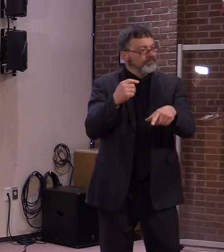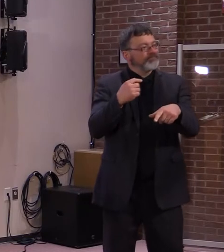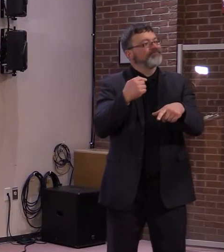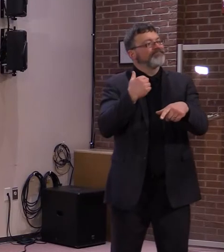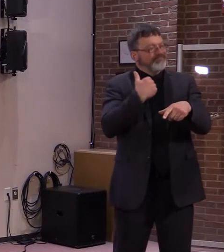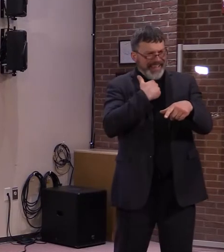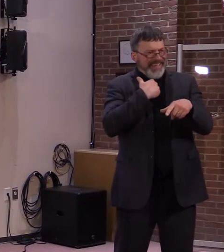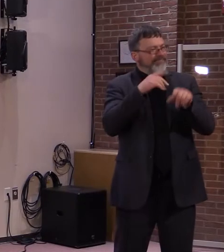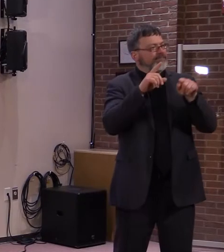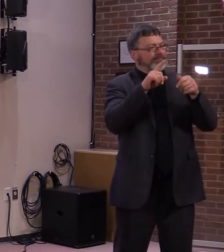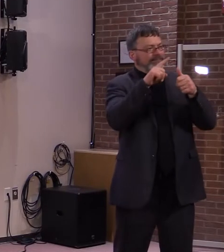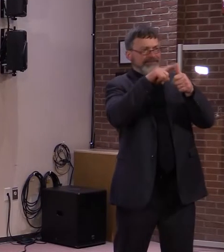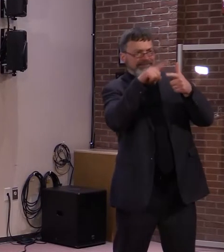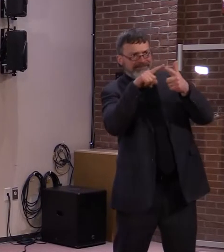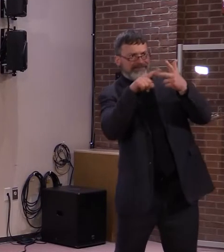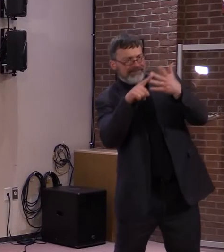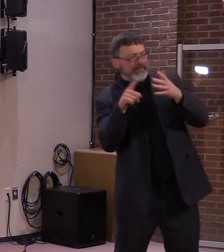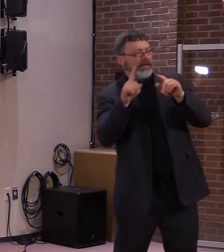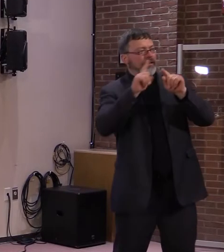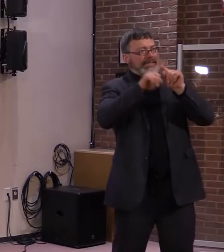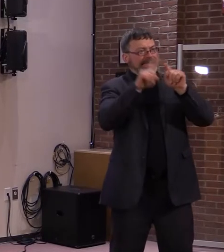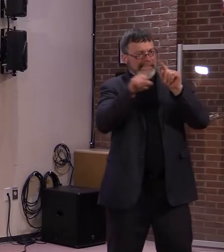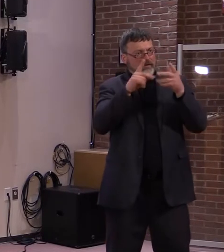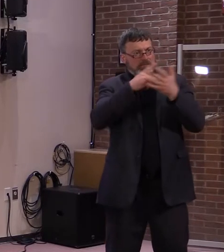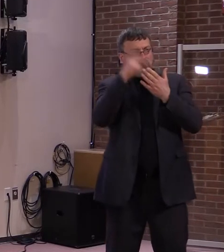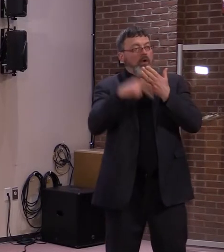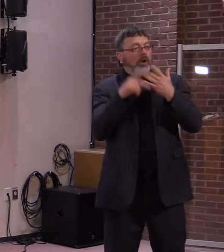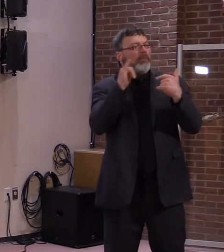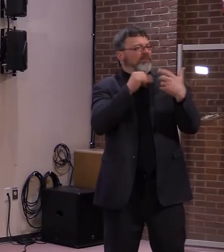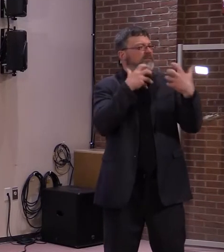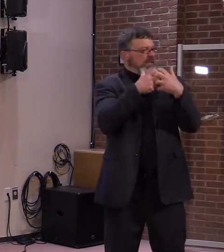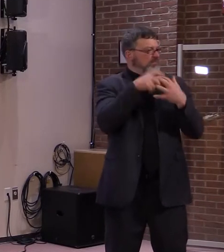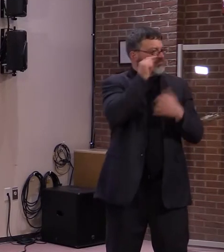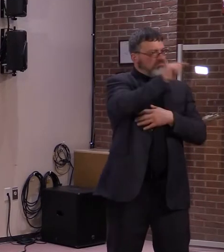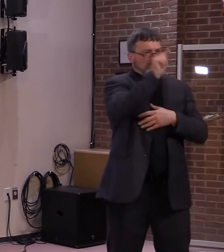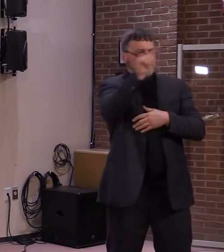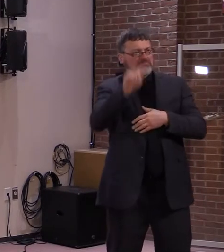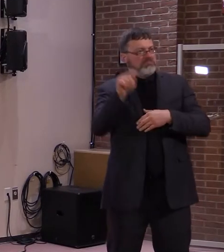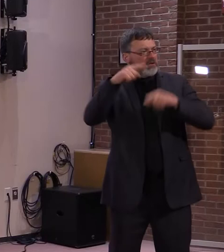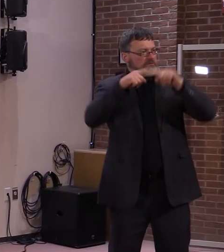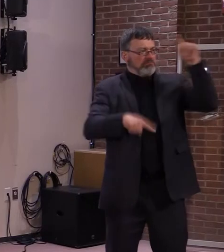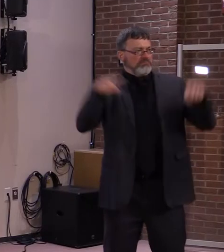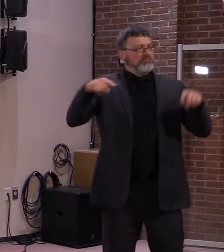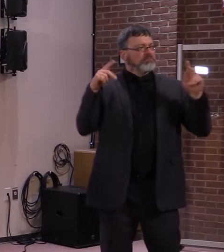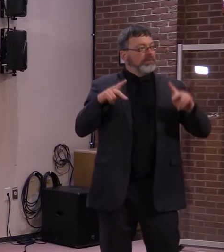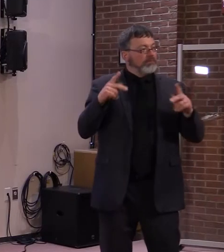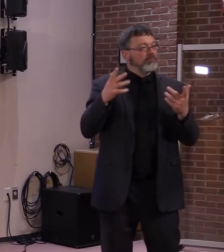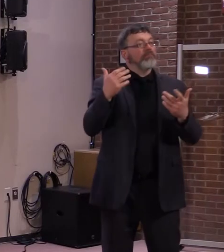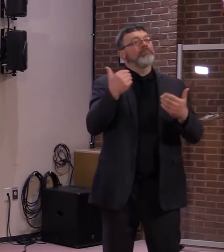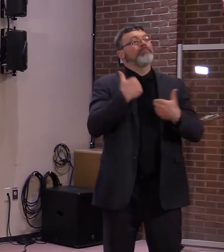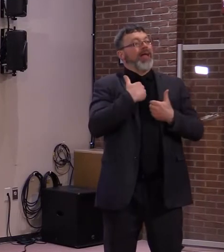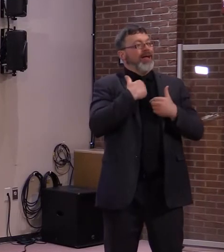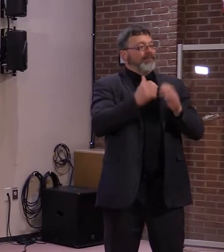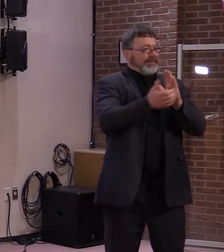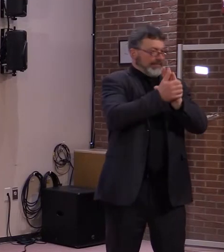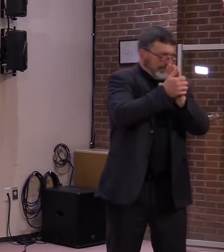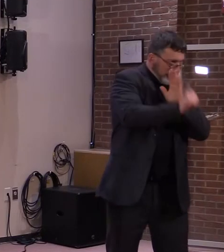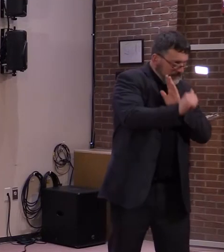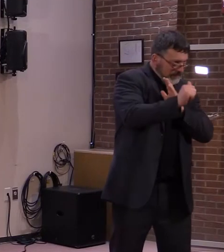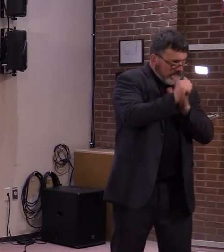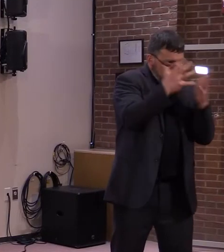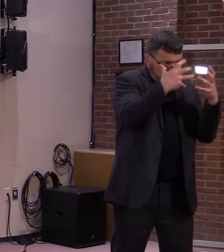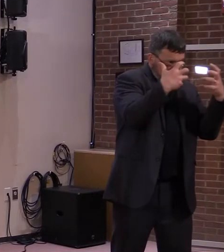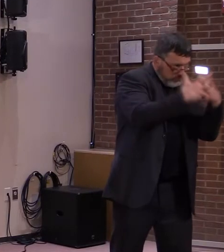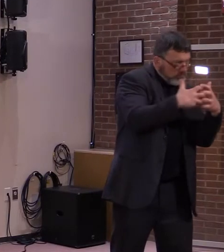population in terms of either upskilling, providing additional training opportunities, whether it's on the job